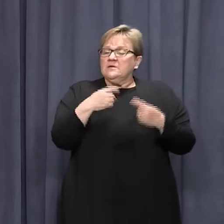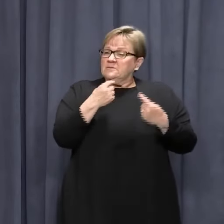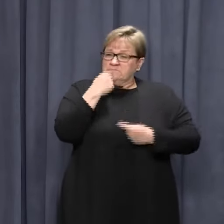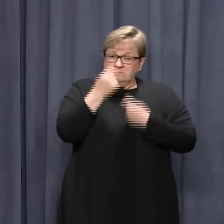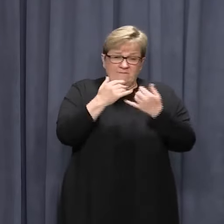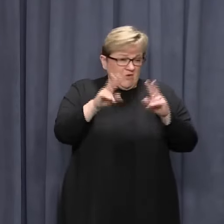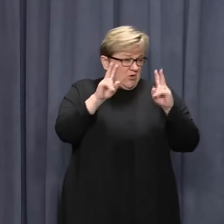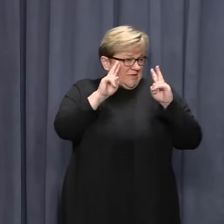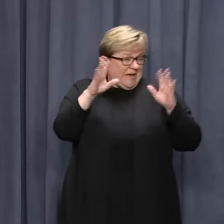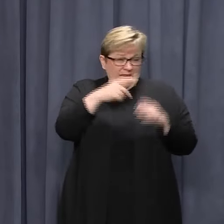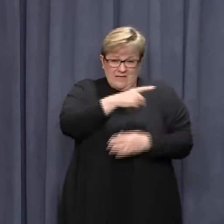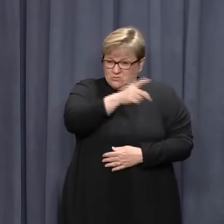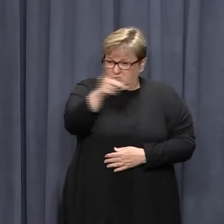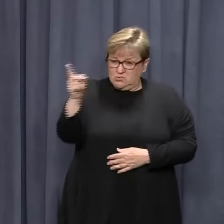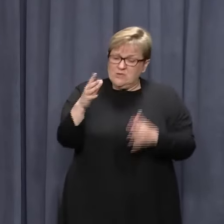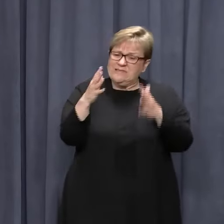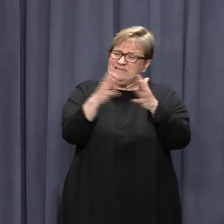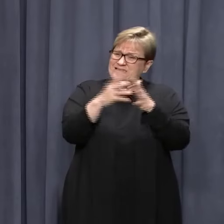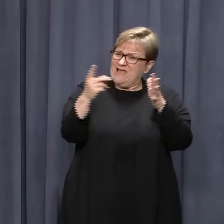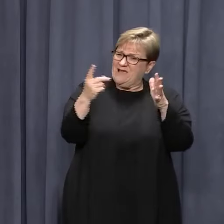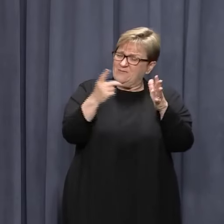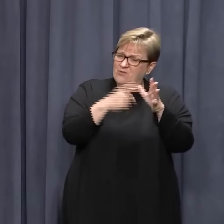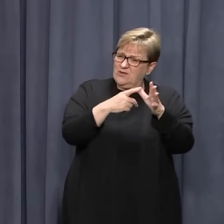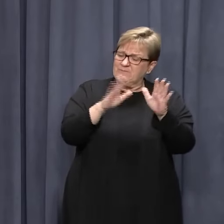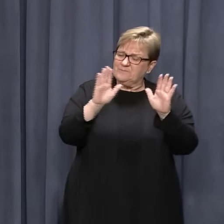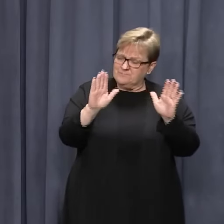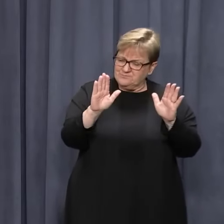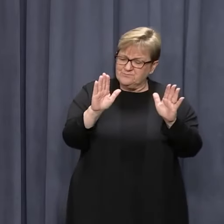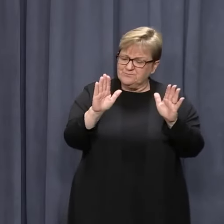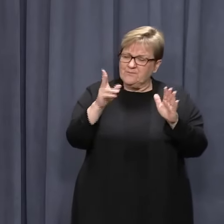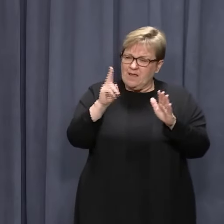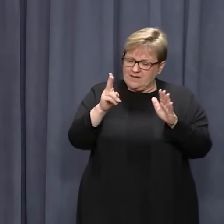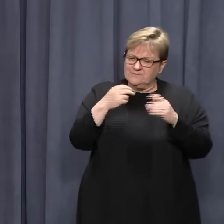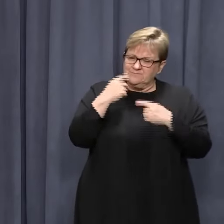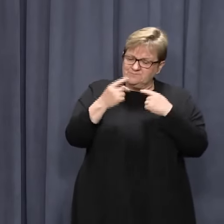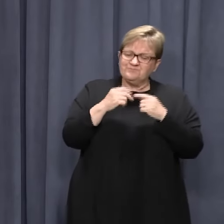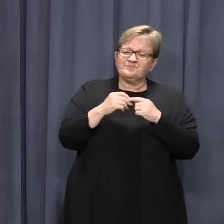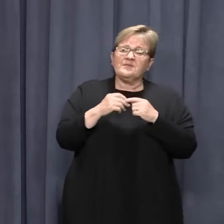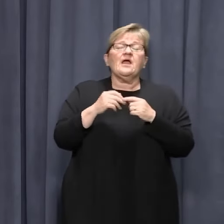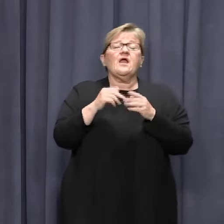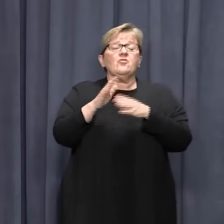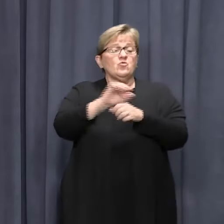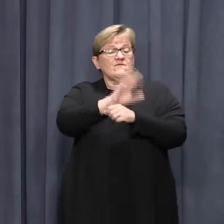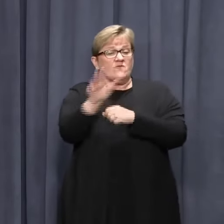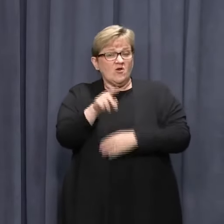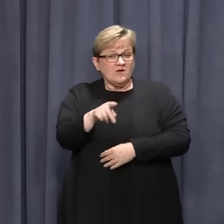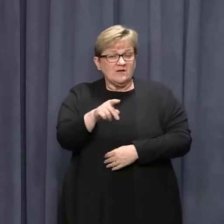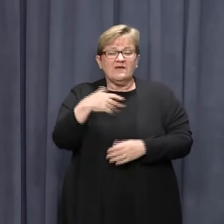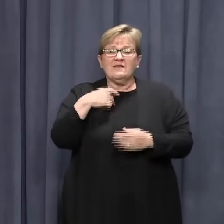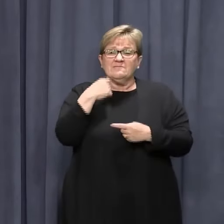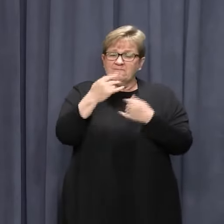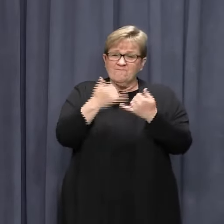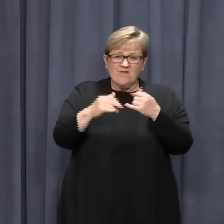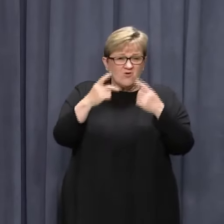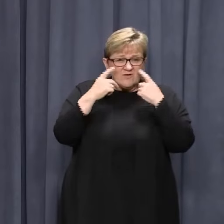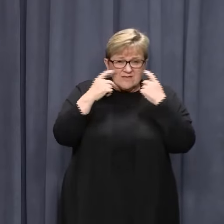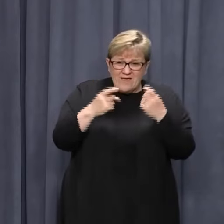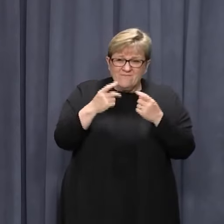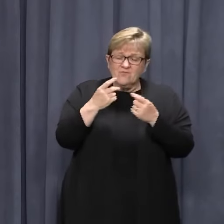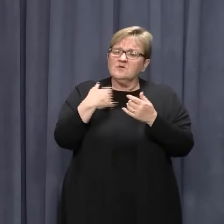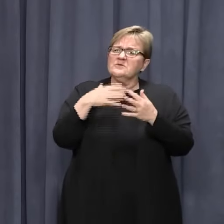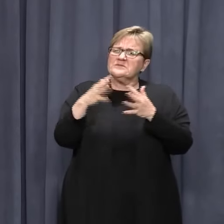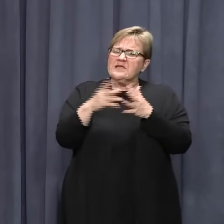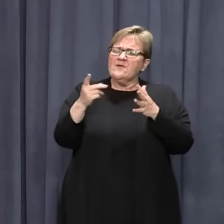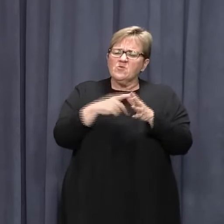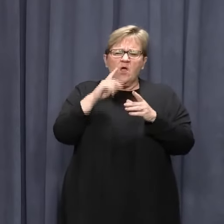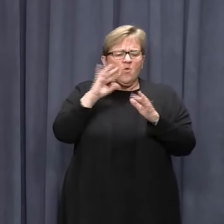crystal clear that Western Australia will take